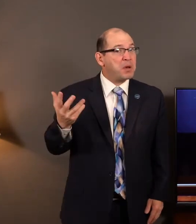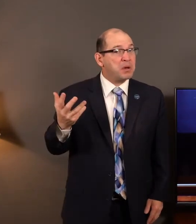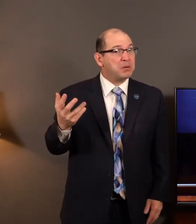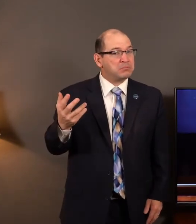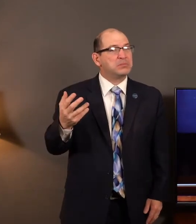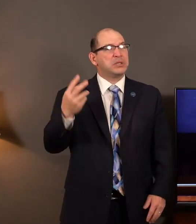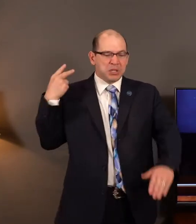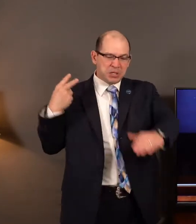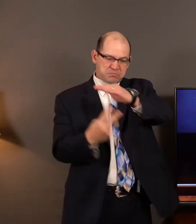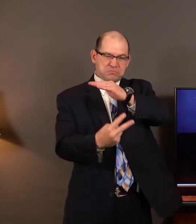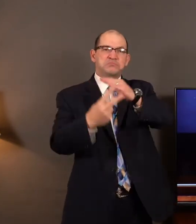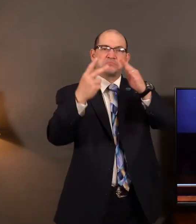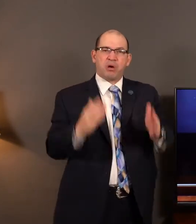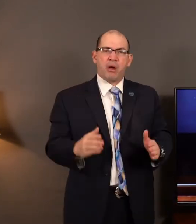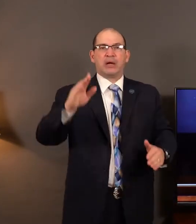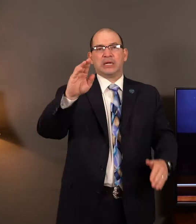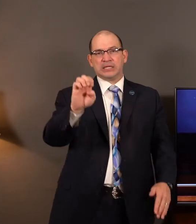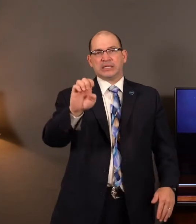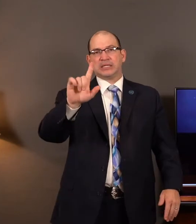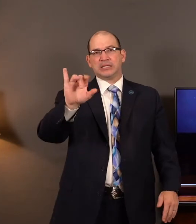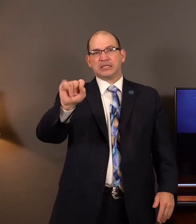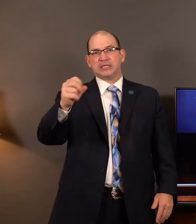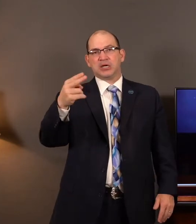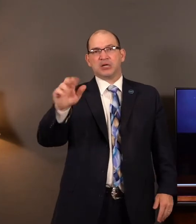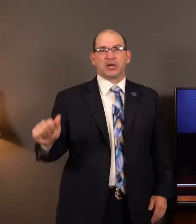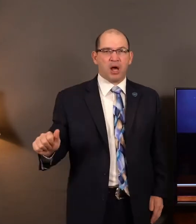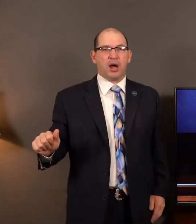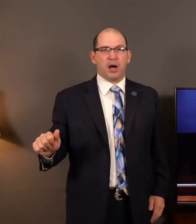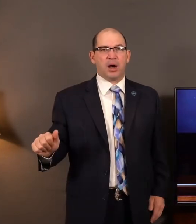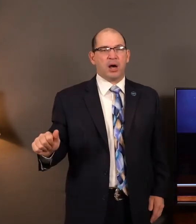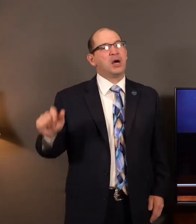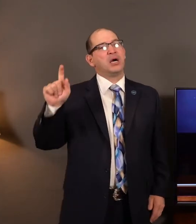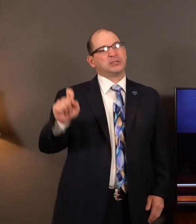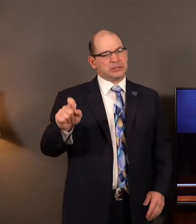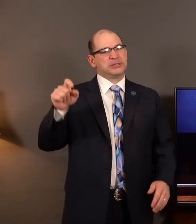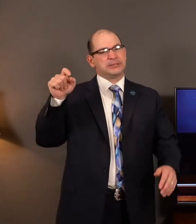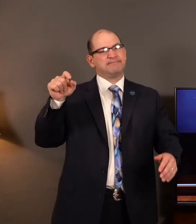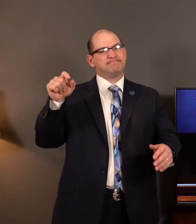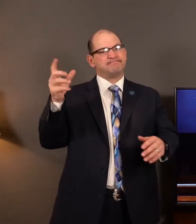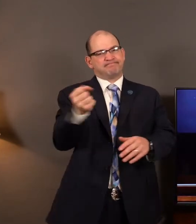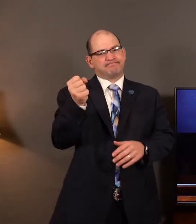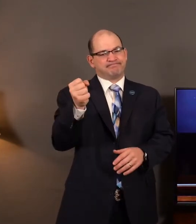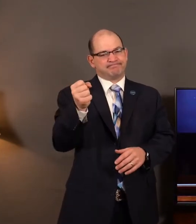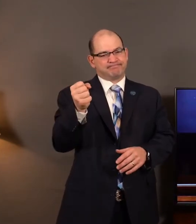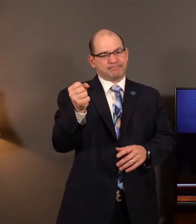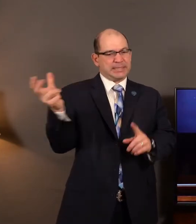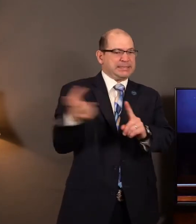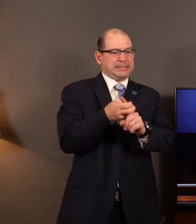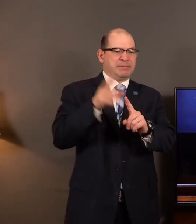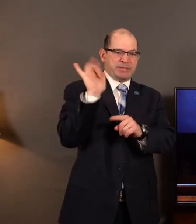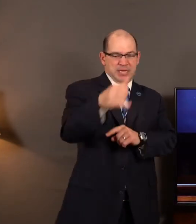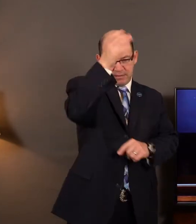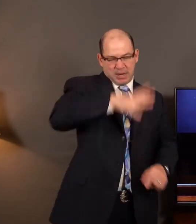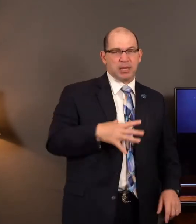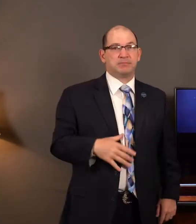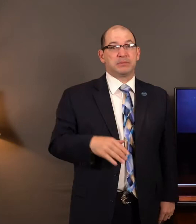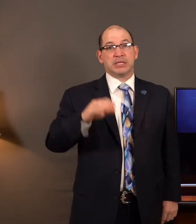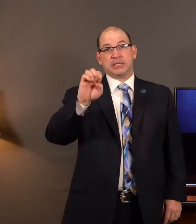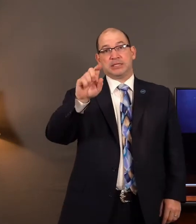tell you who it is to blame. It's that man. It's the preacher. It's Elisha. Now, Elisha was the prophet of God.